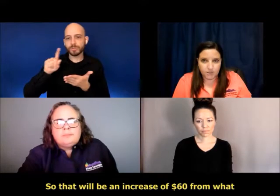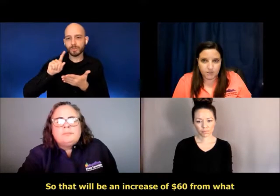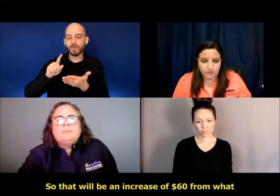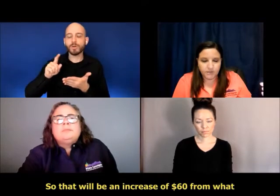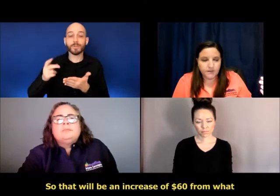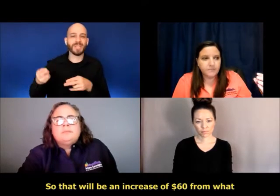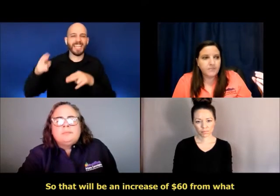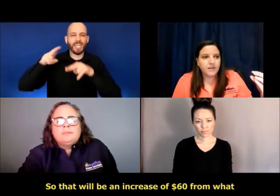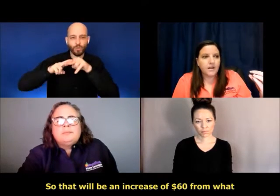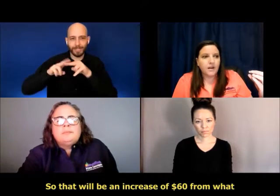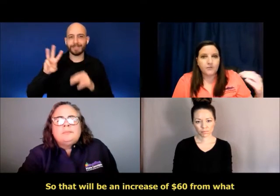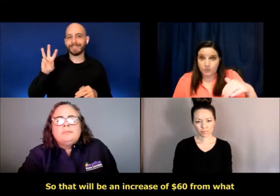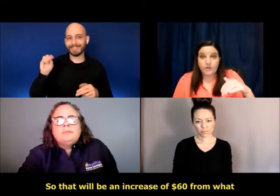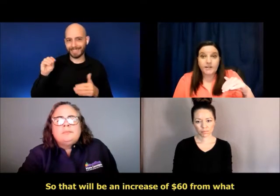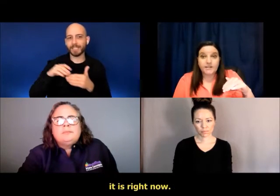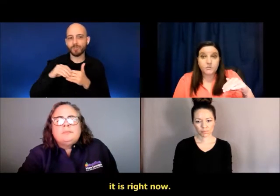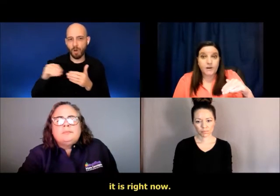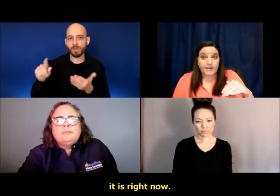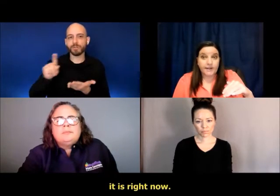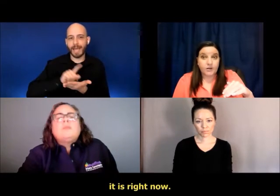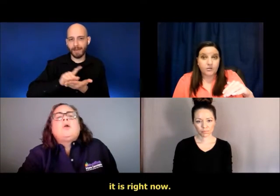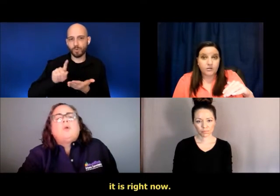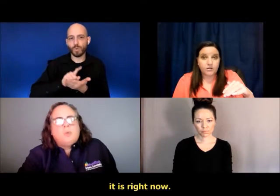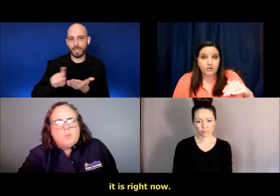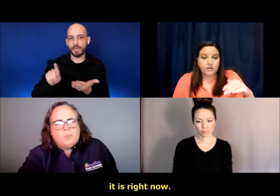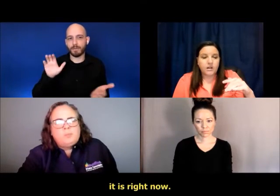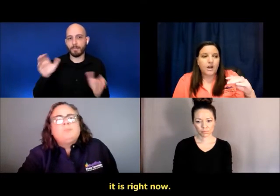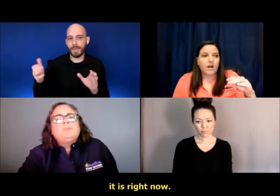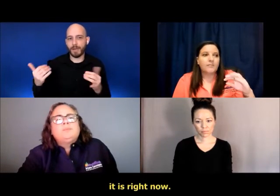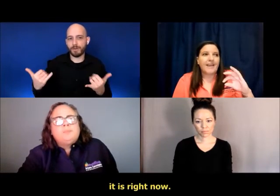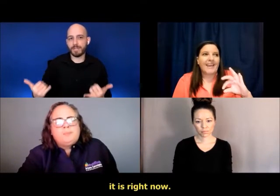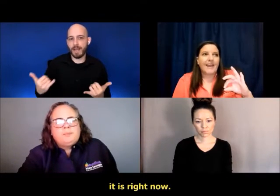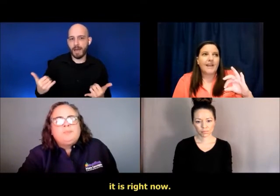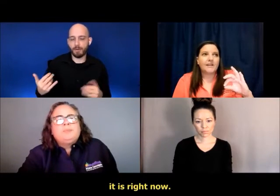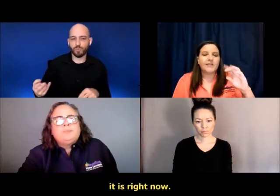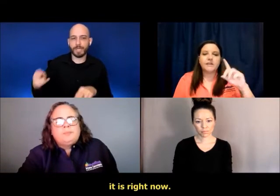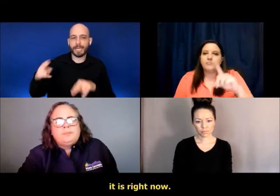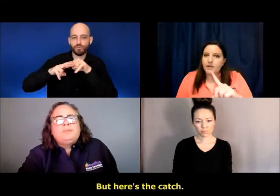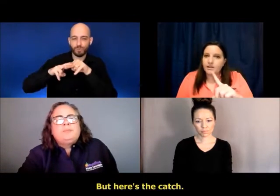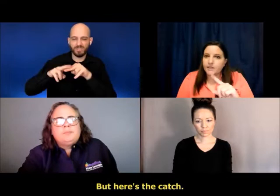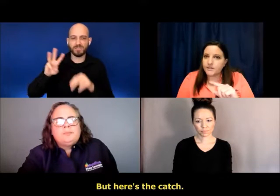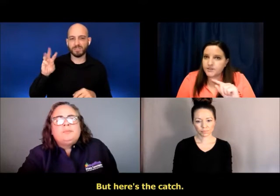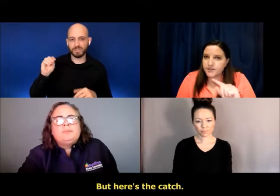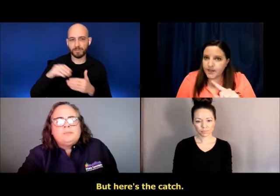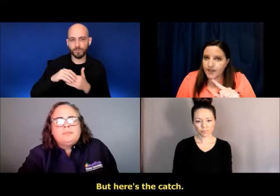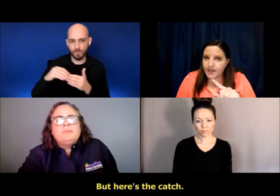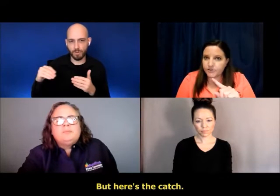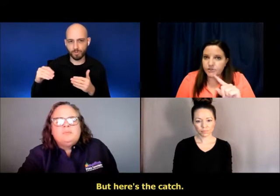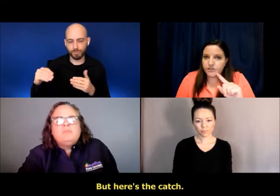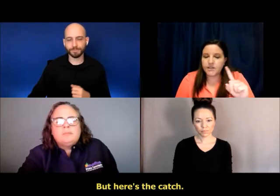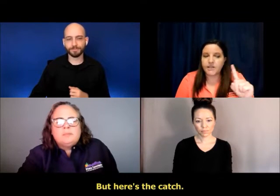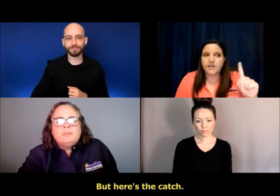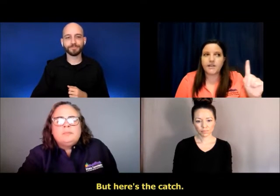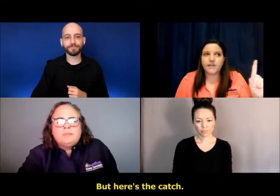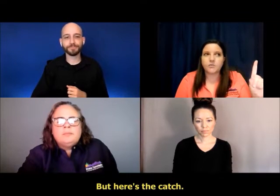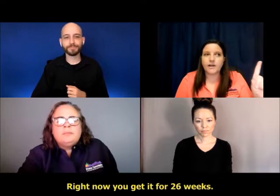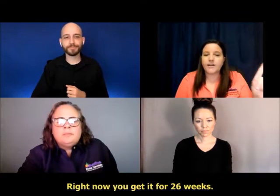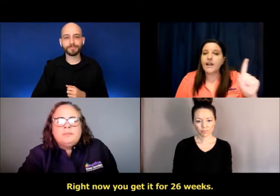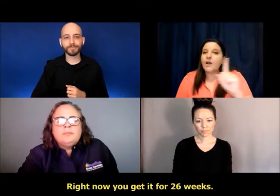$60, um, from what it is right now. Um, and, but here's the catch